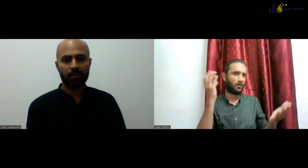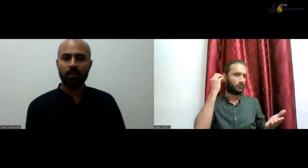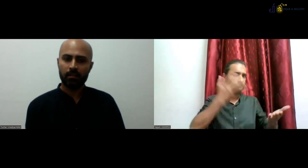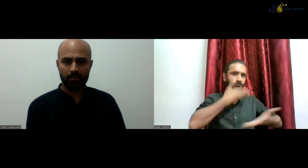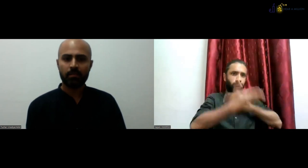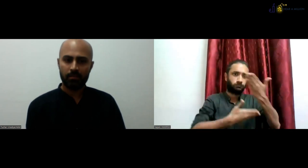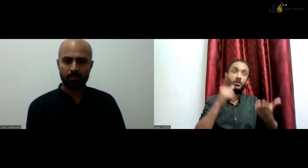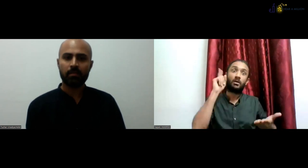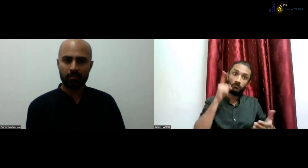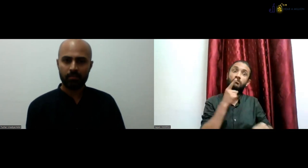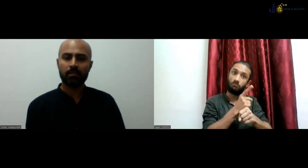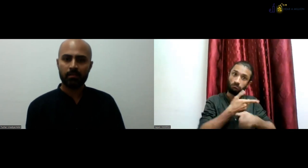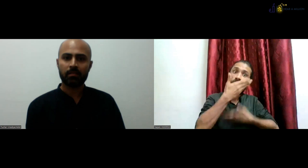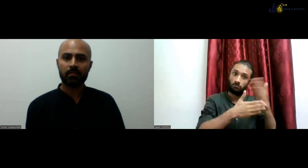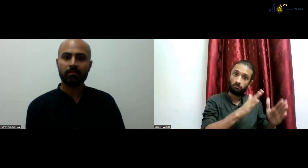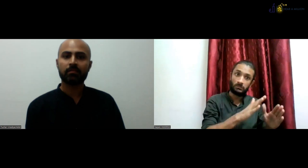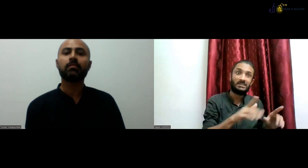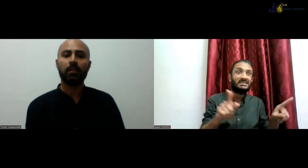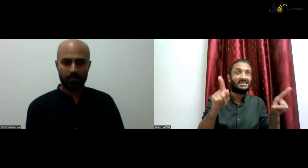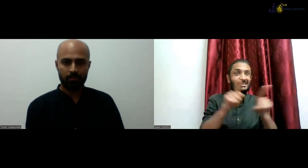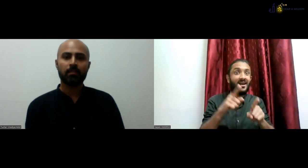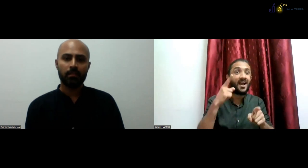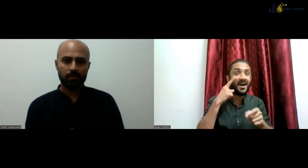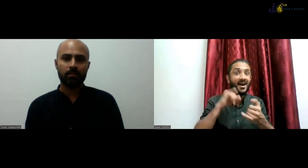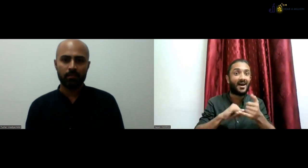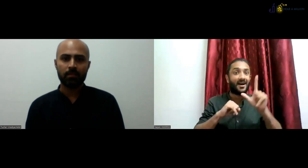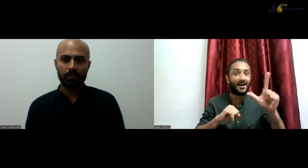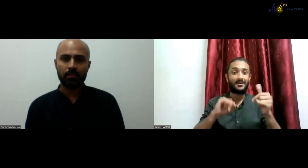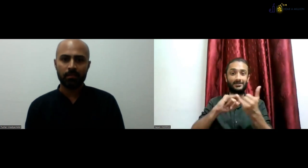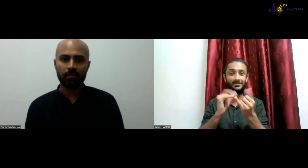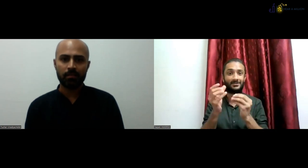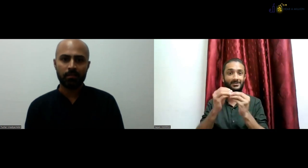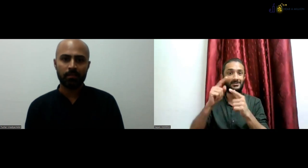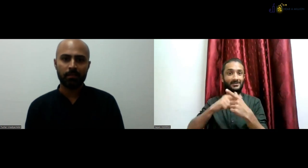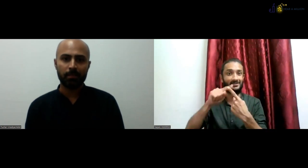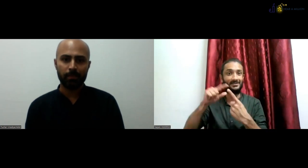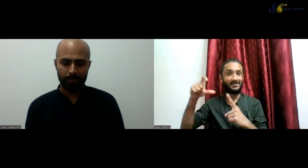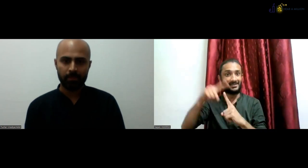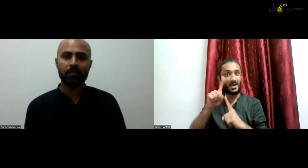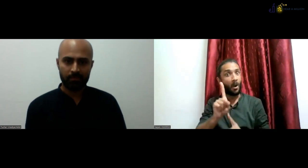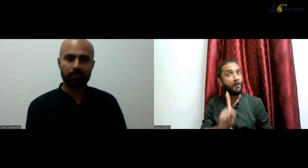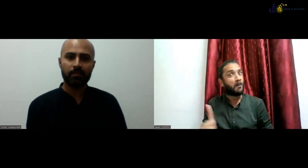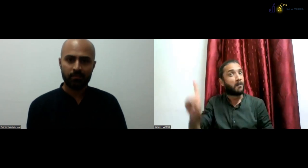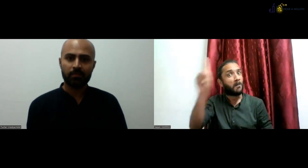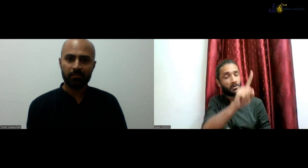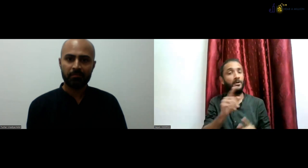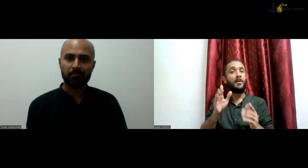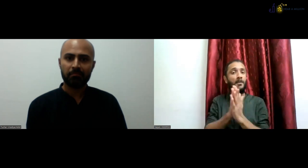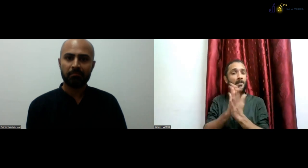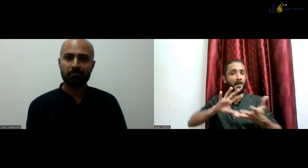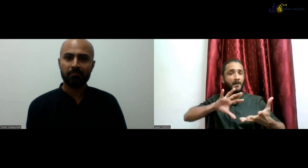And ISL, you know, we are teaching all the subjects, but at the same time, we have to understand Indian sign language